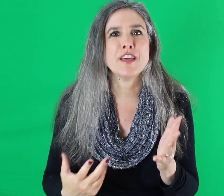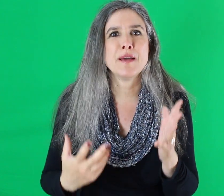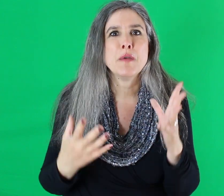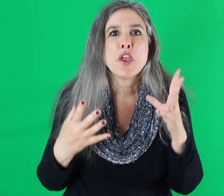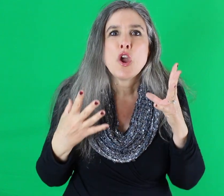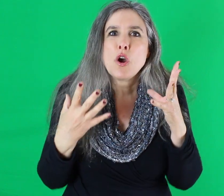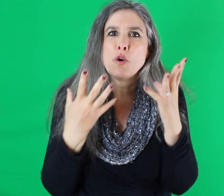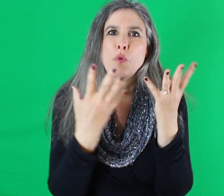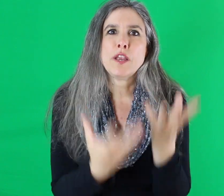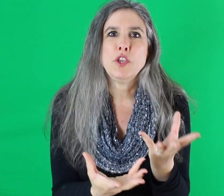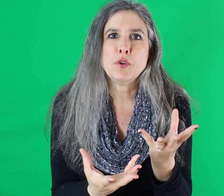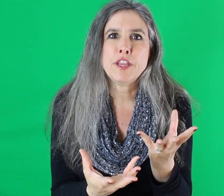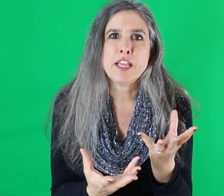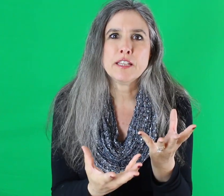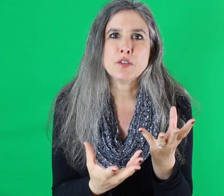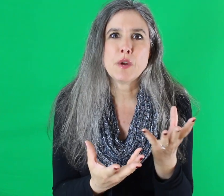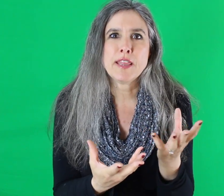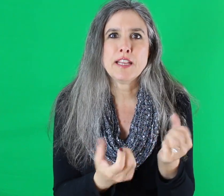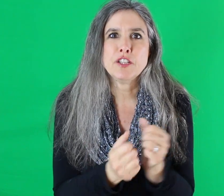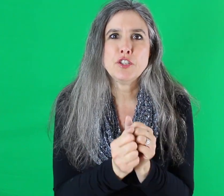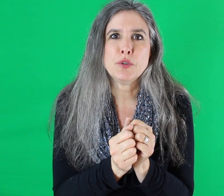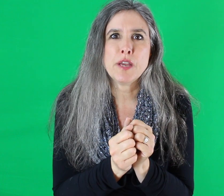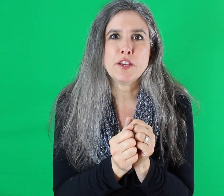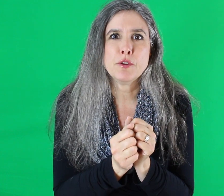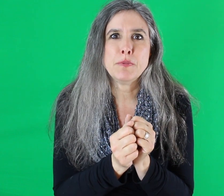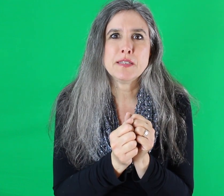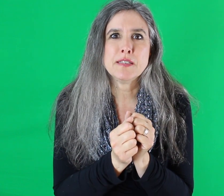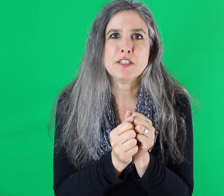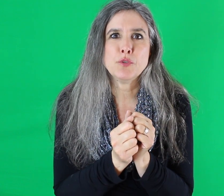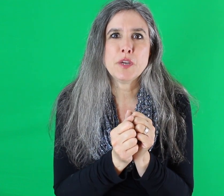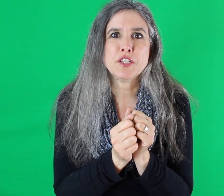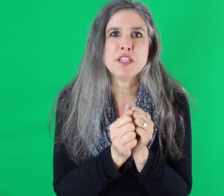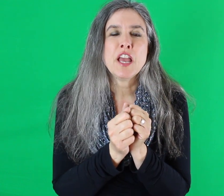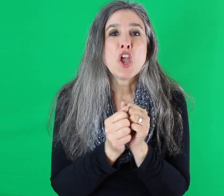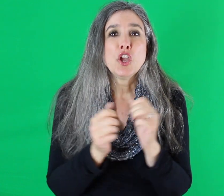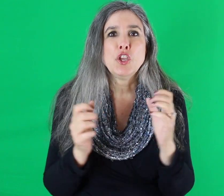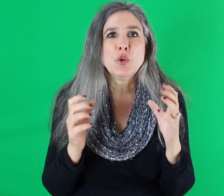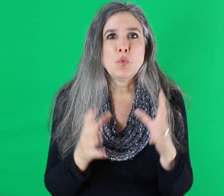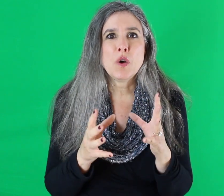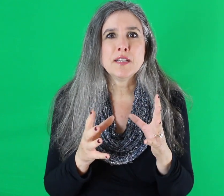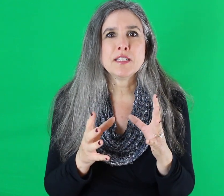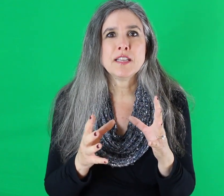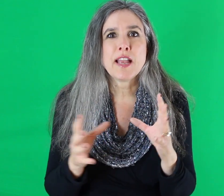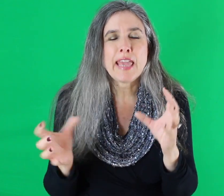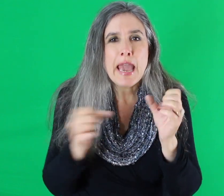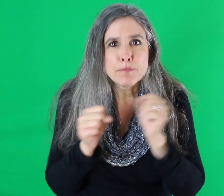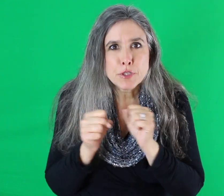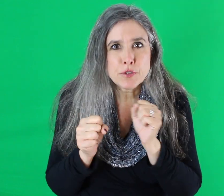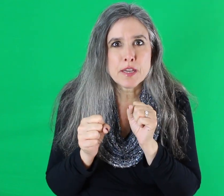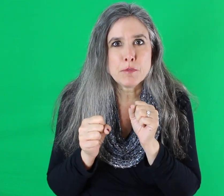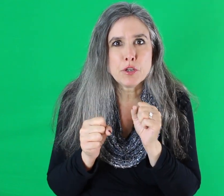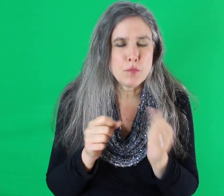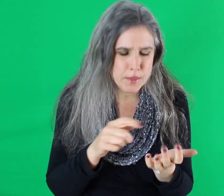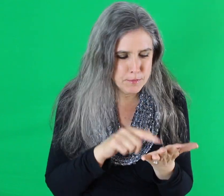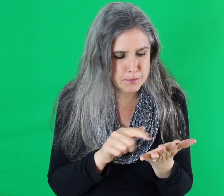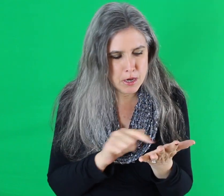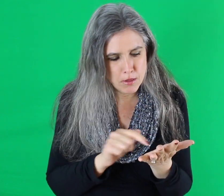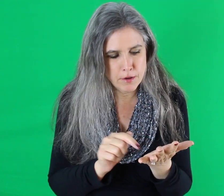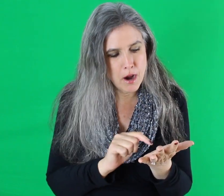them or what you think is the right thing to do in your business situation, you want to capture them. You don't want them to be on their